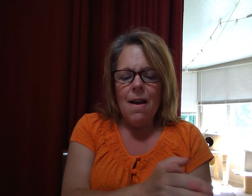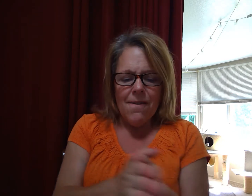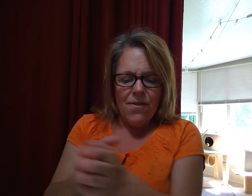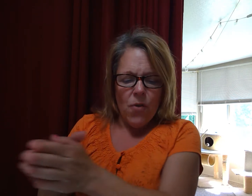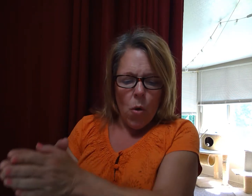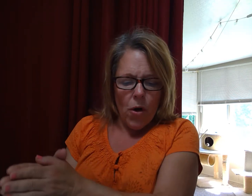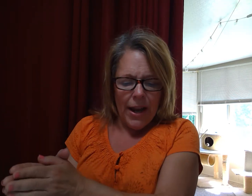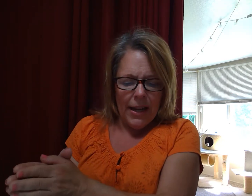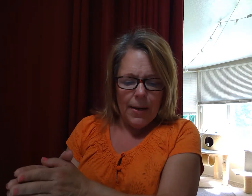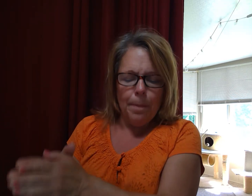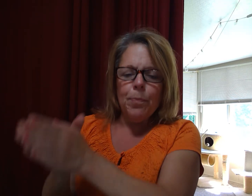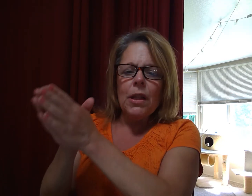Void.